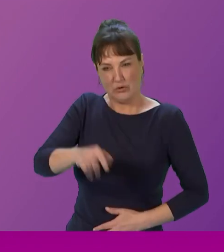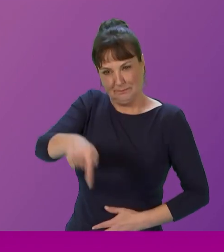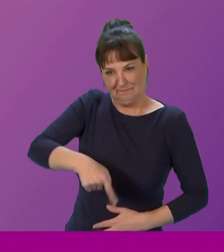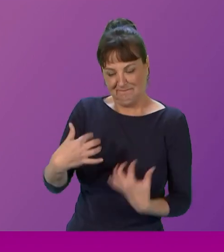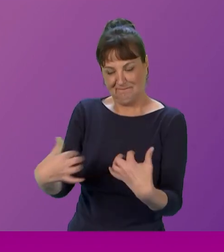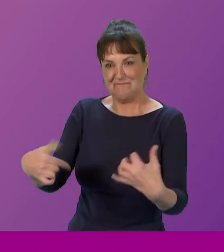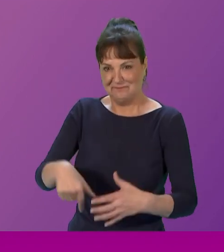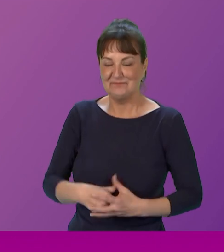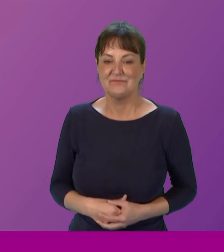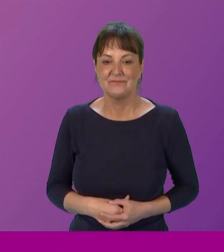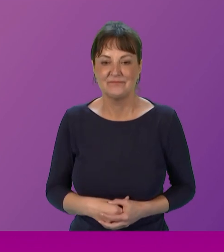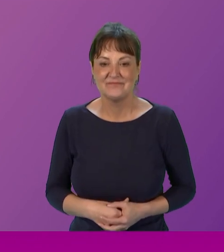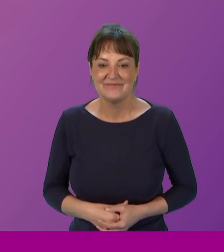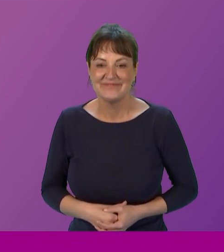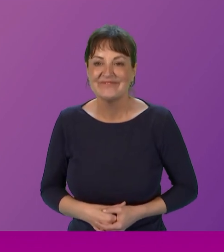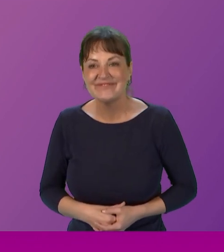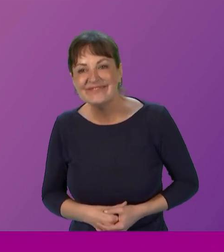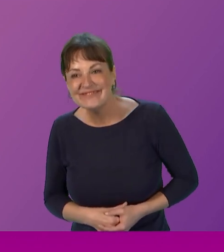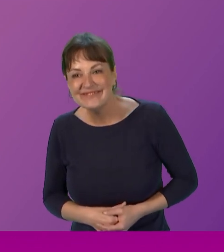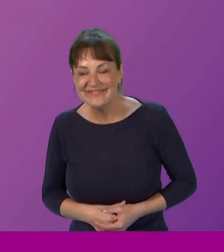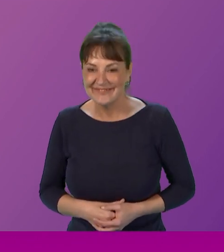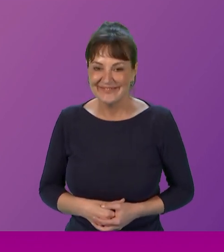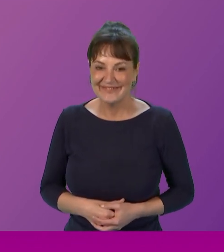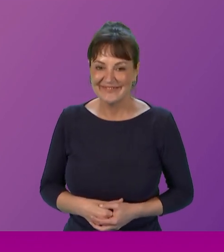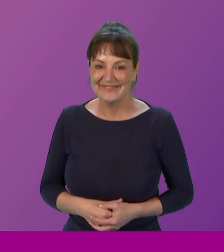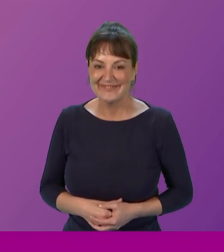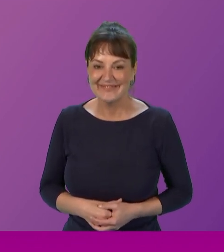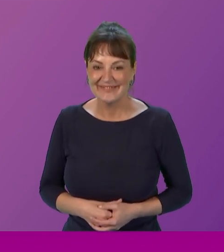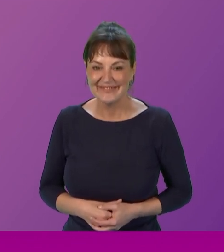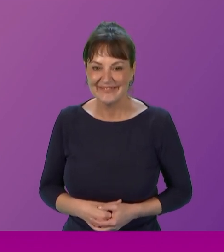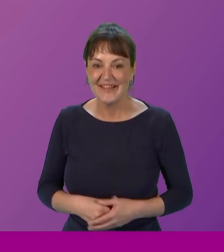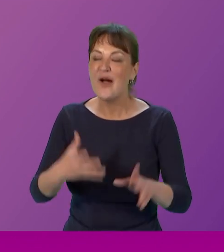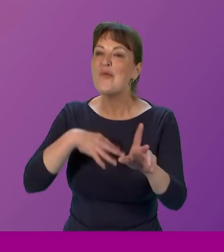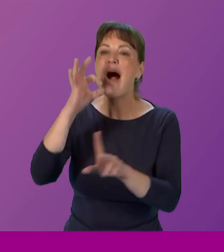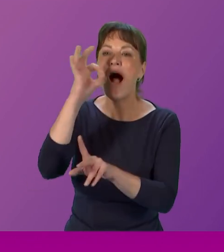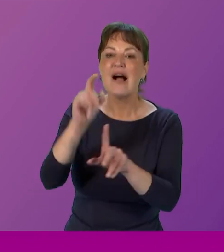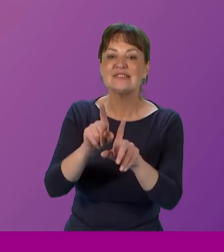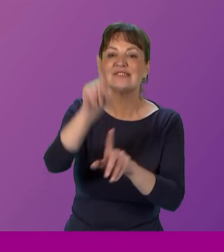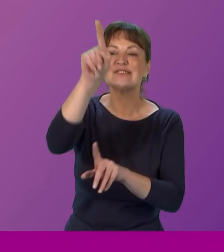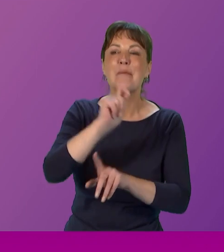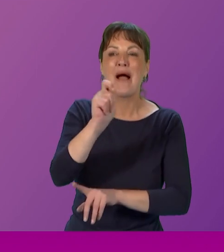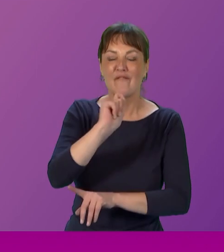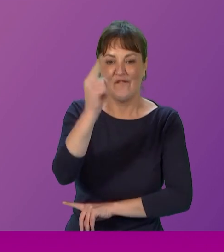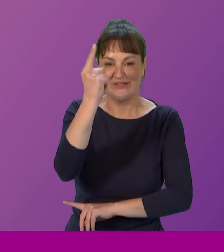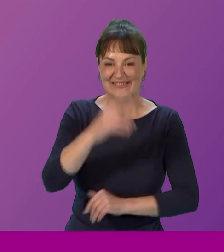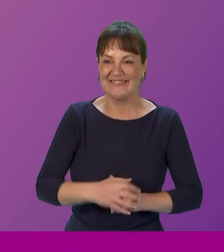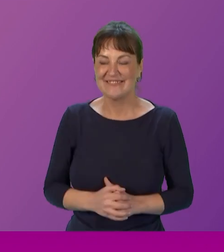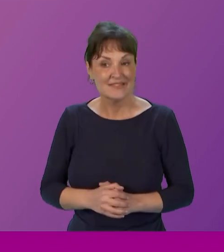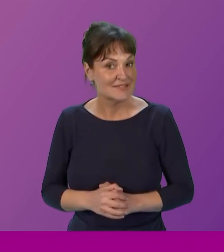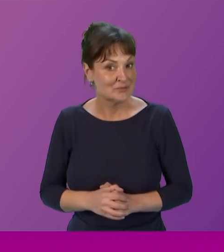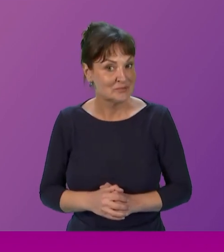first. Oh, I'm going to go up here as there is a microphone and then we'll make sure you're on. Okay. Thank you.